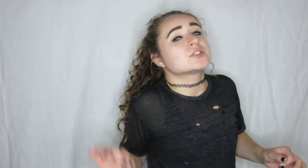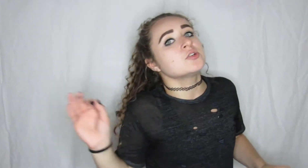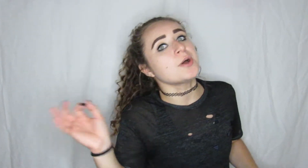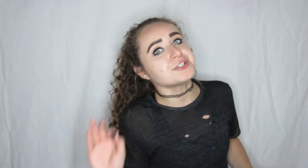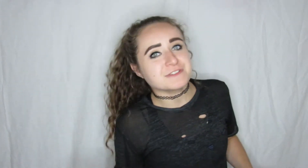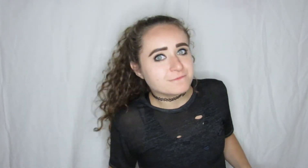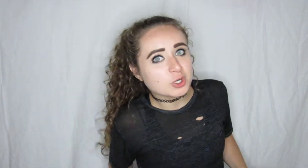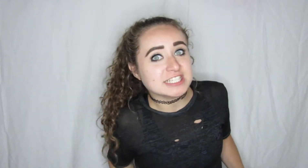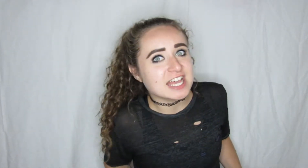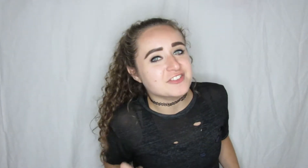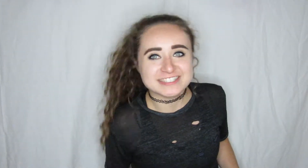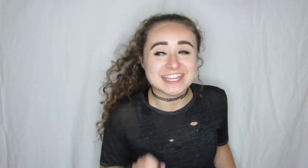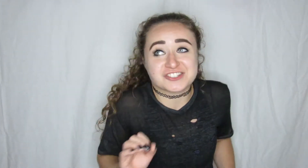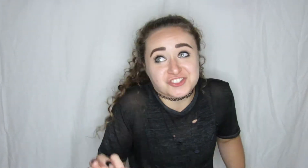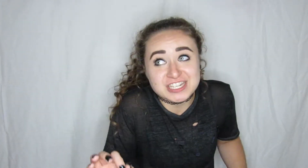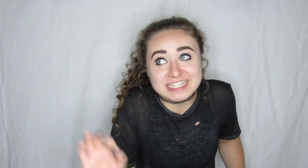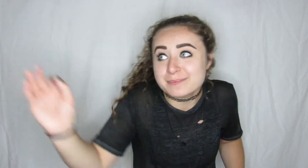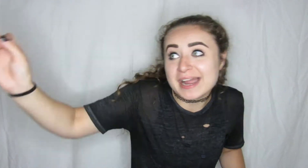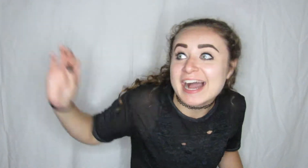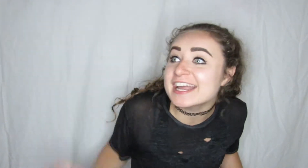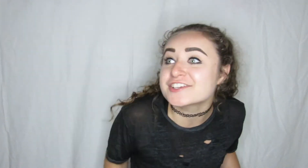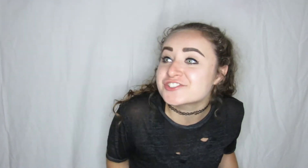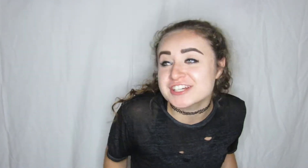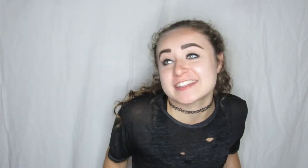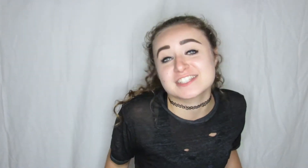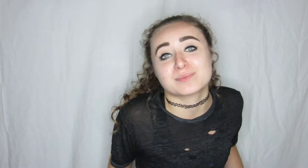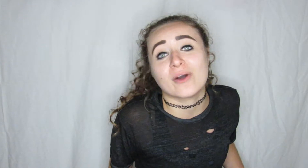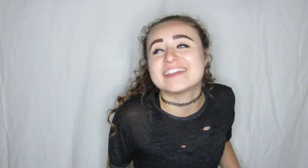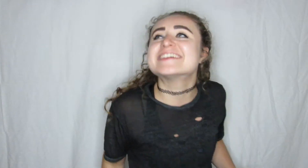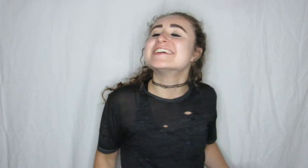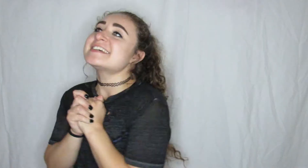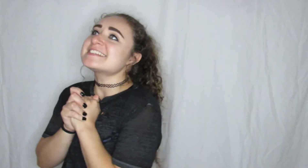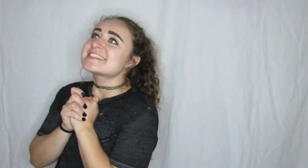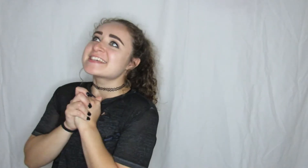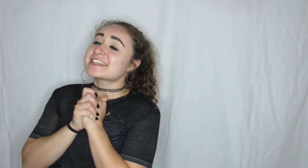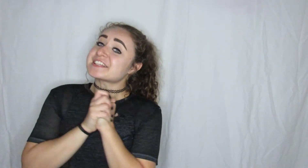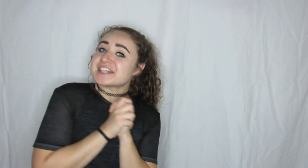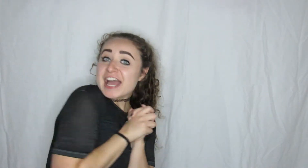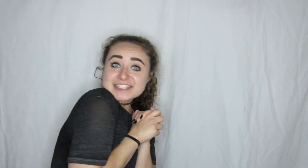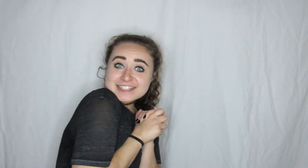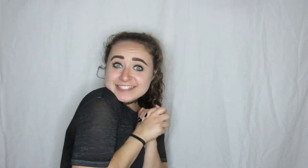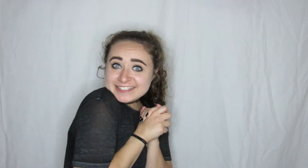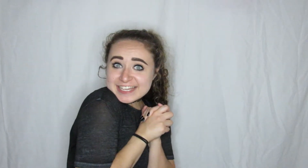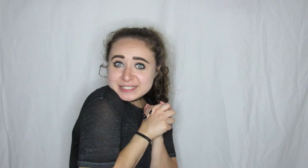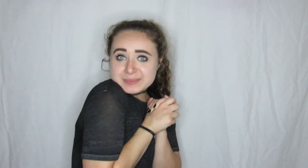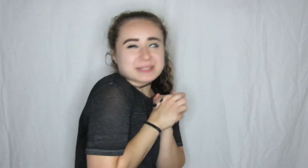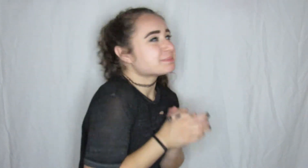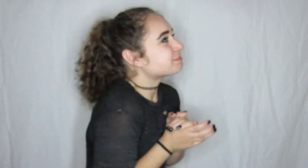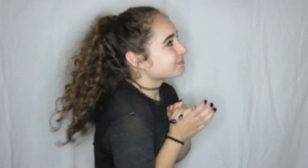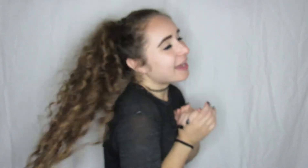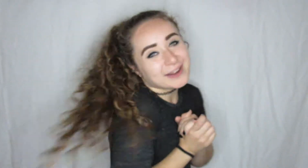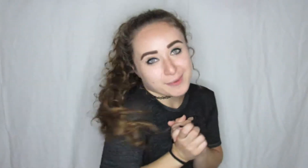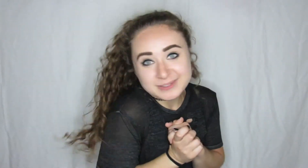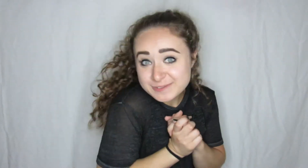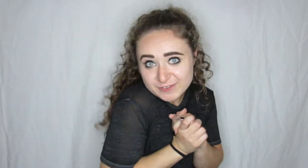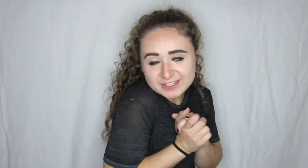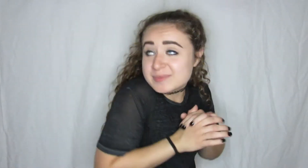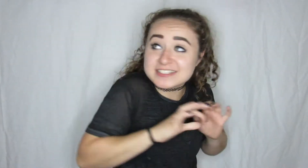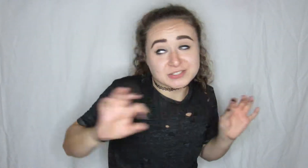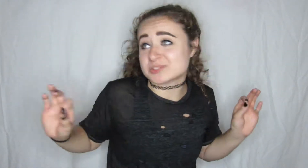247 day streak my highest streak at this point is the last thing he said to me I remember this literally because this